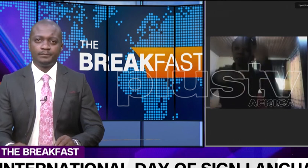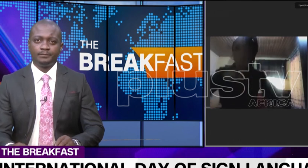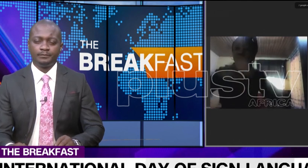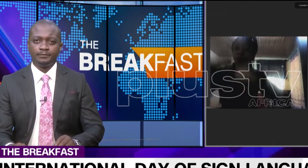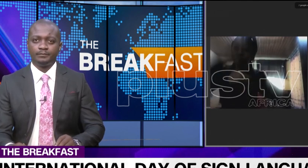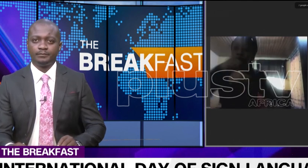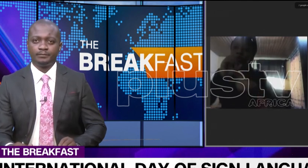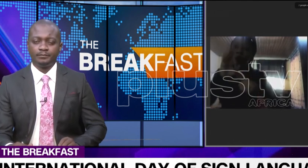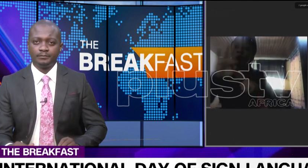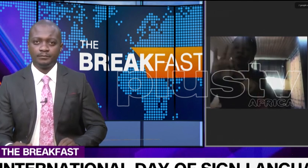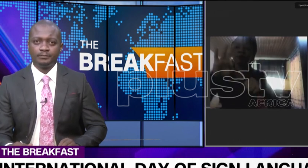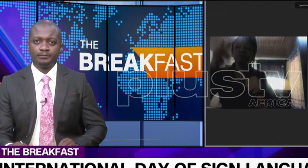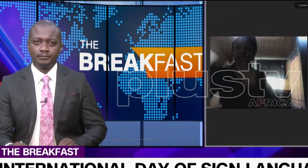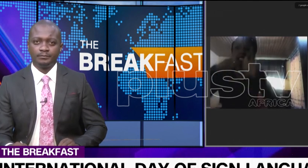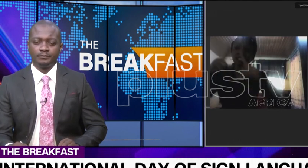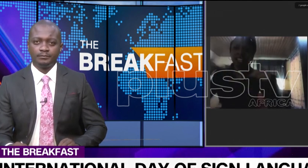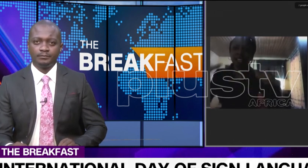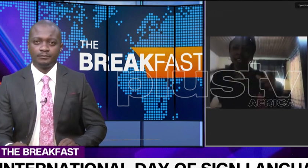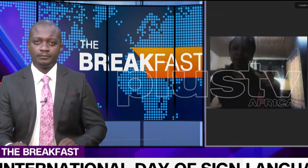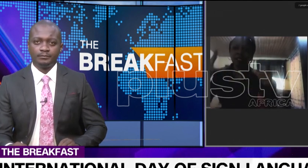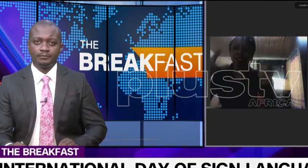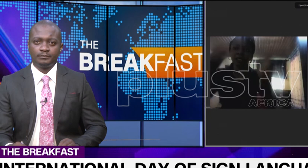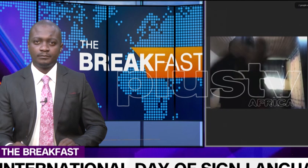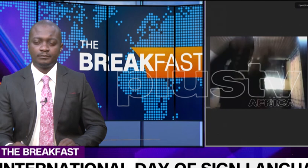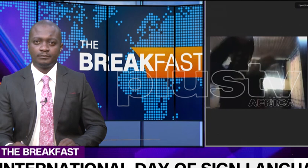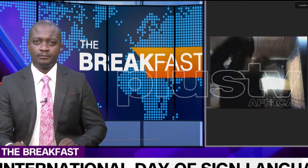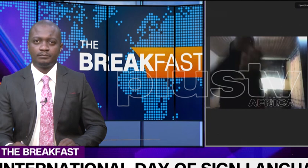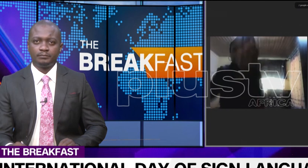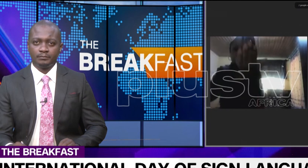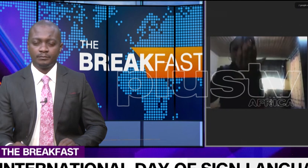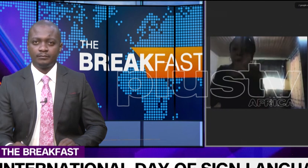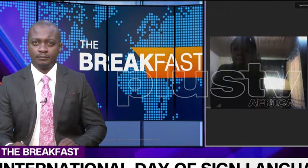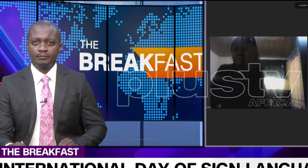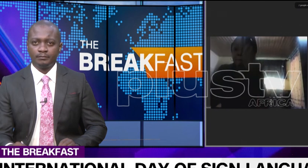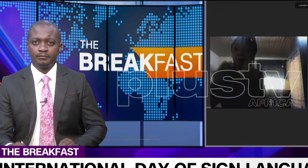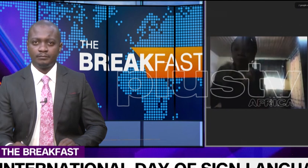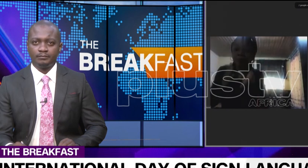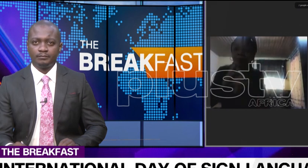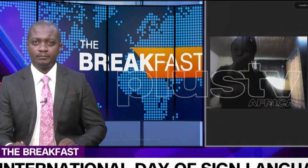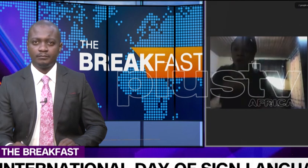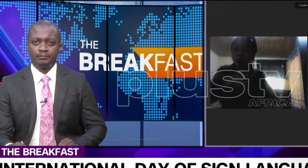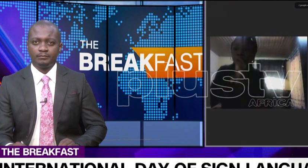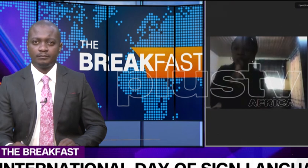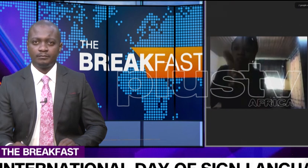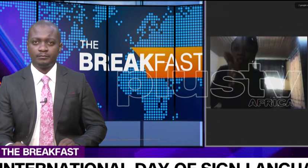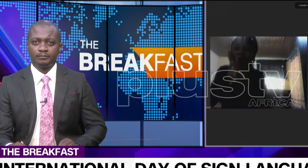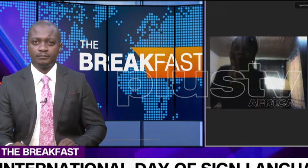central repository, like online libraries such that those who really want to learn sign language can always